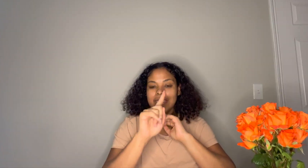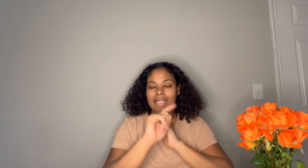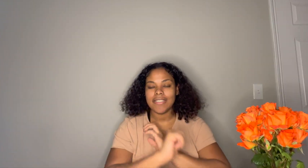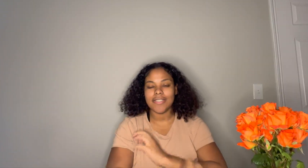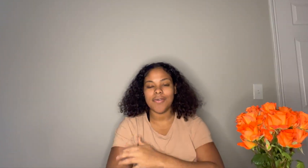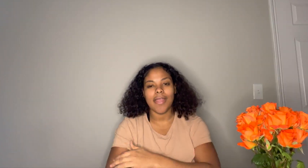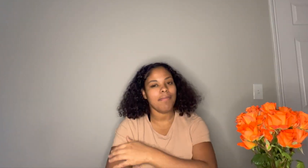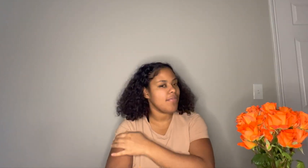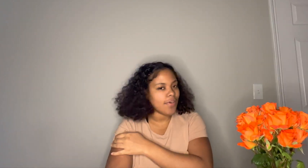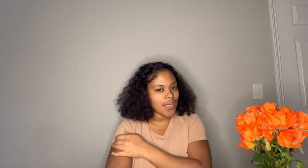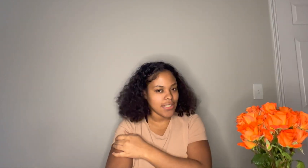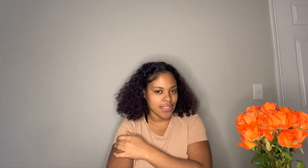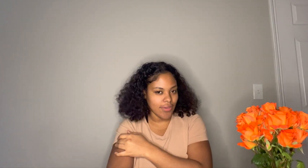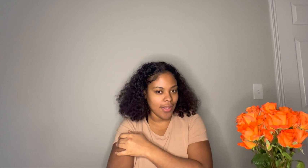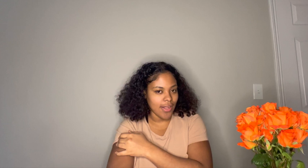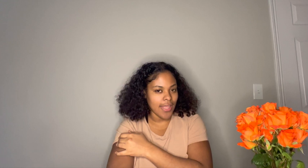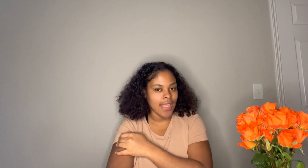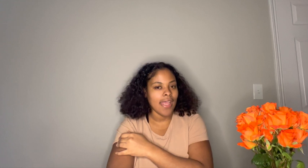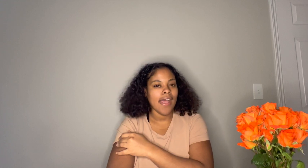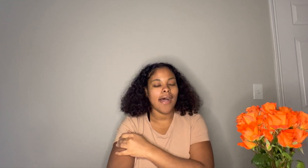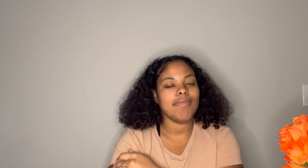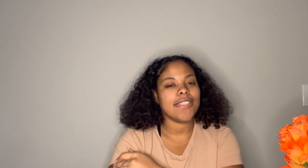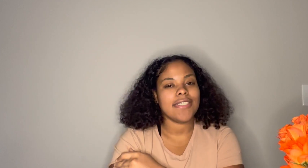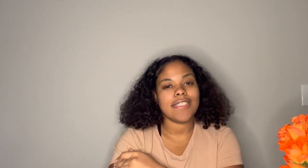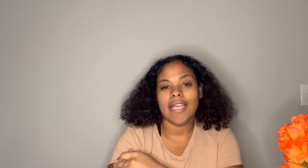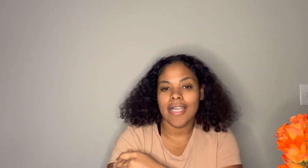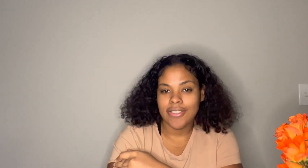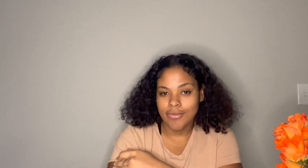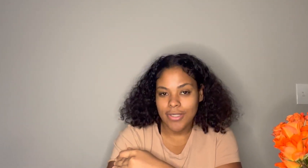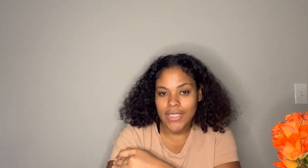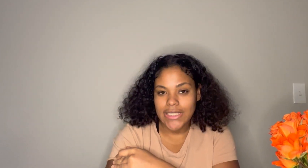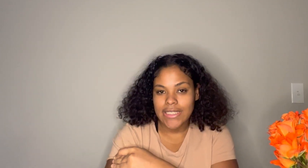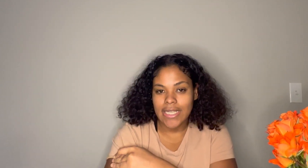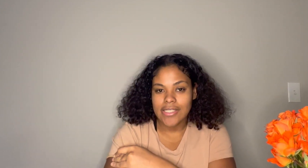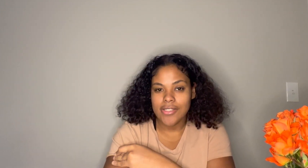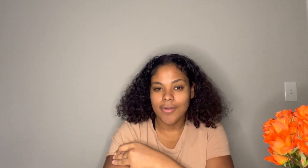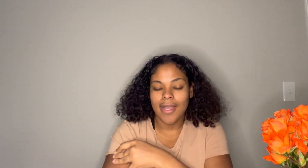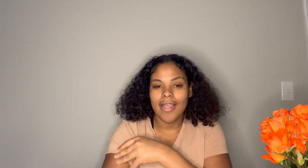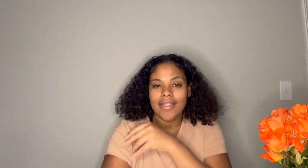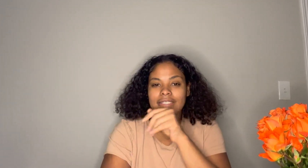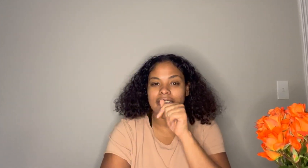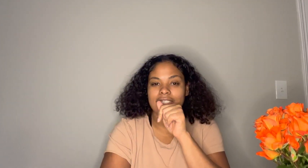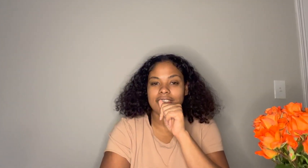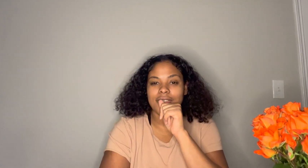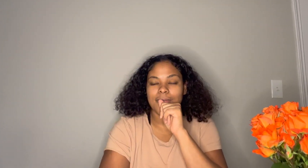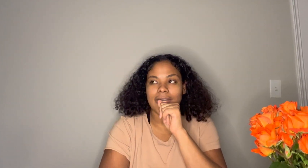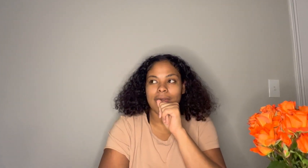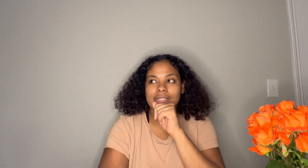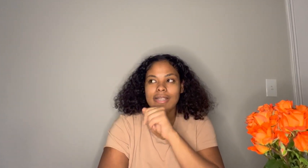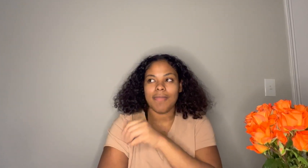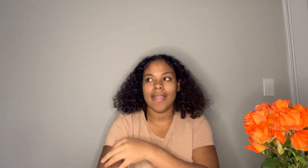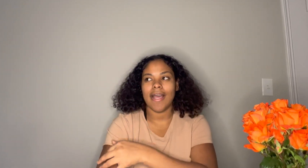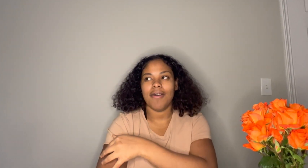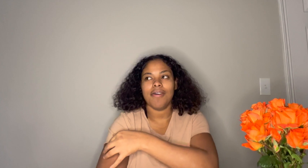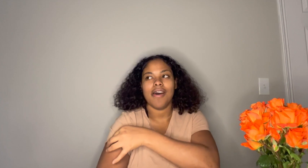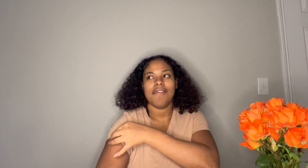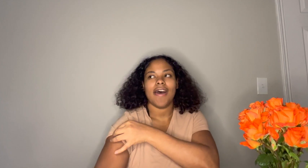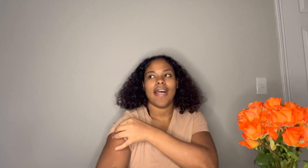tattoo and before I show y'all it I'm just gonna say I do regret this tattoo I got this tattoo when I was coming out of high